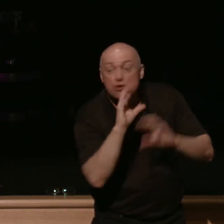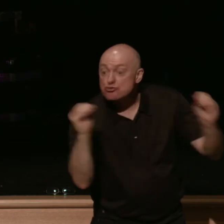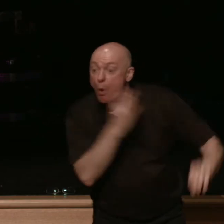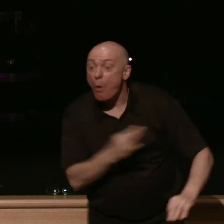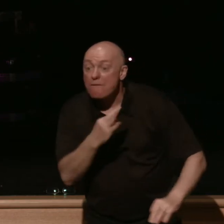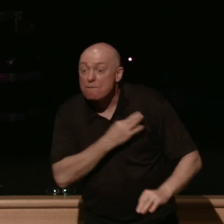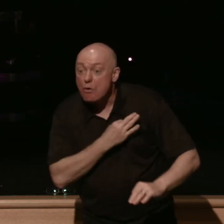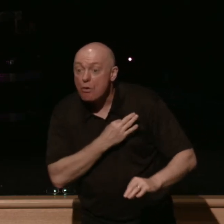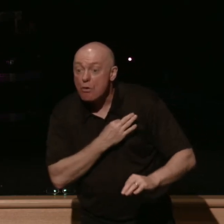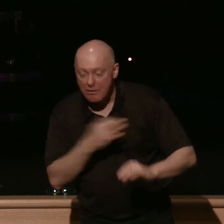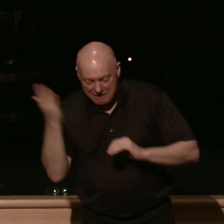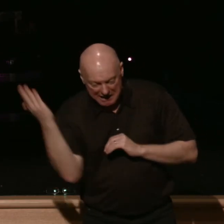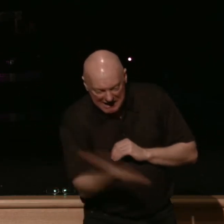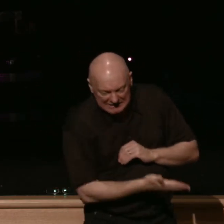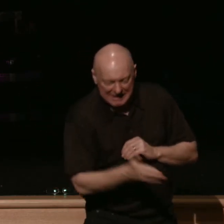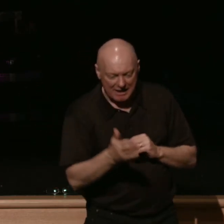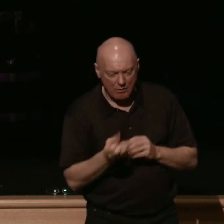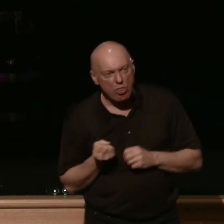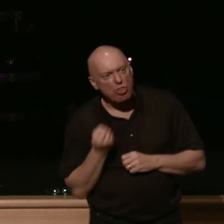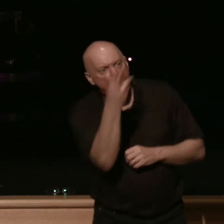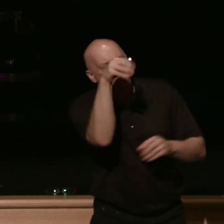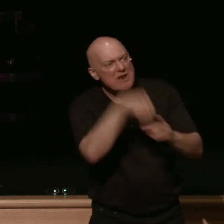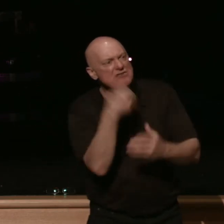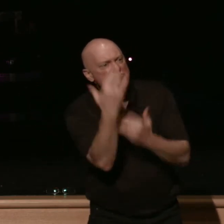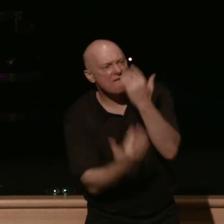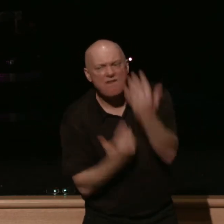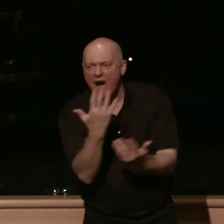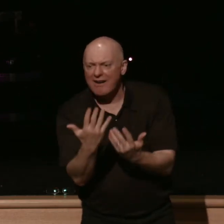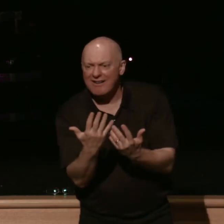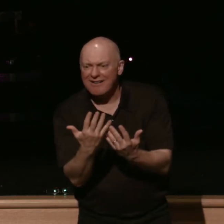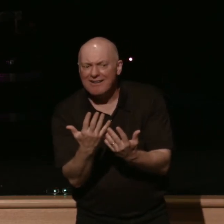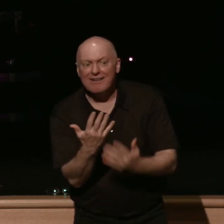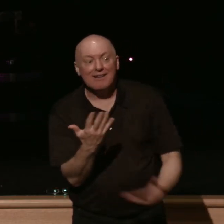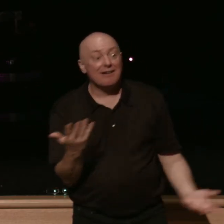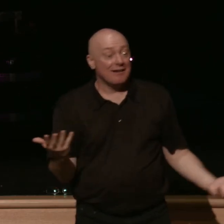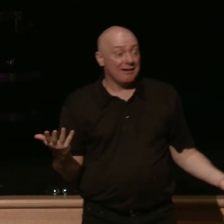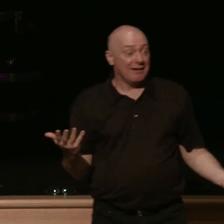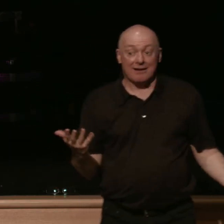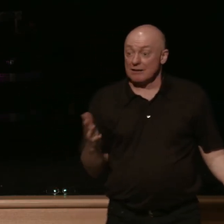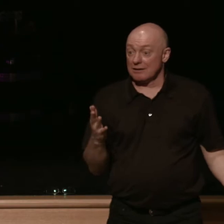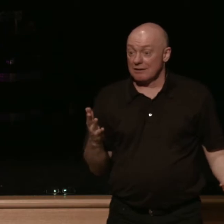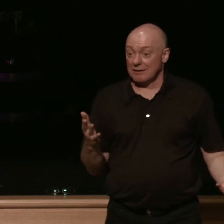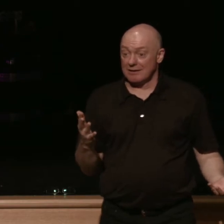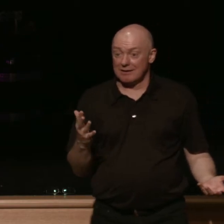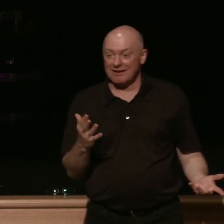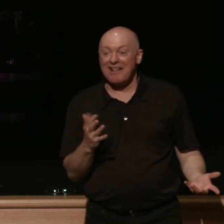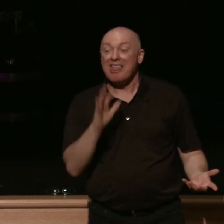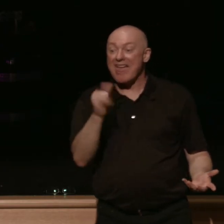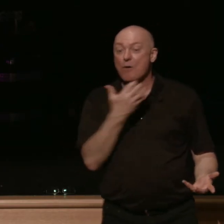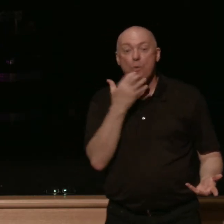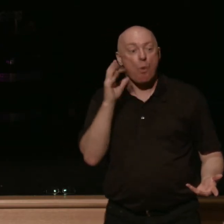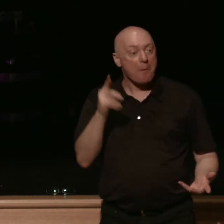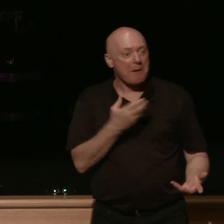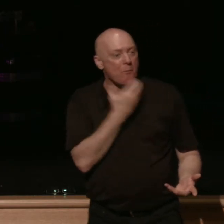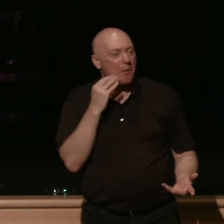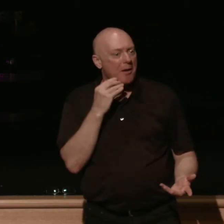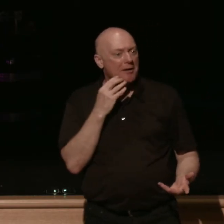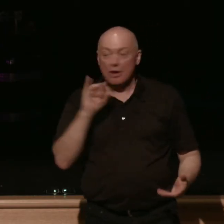cut down and thrown into the fire talk about a crowd warm-up that's the man who comes in and he